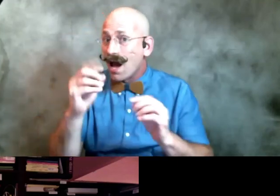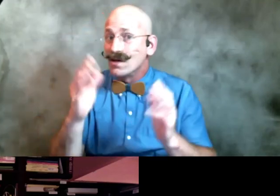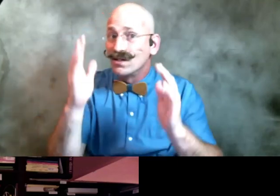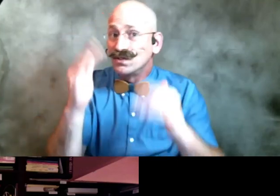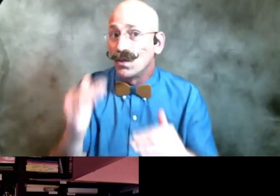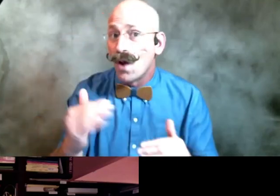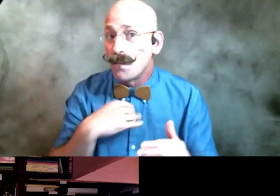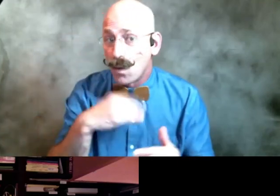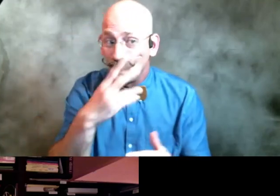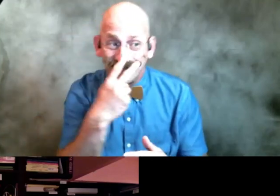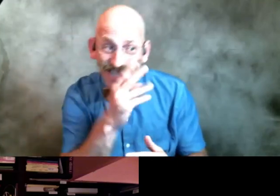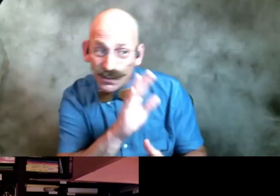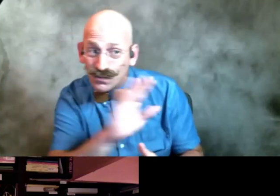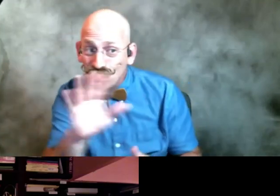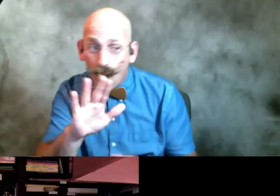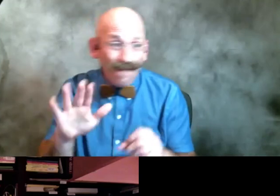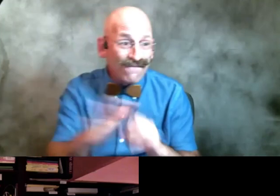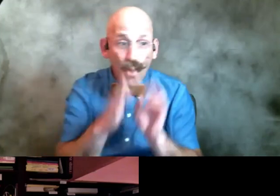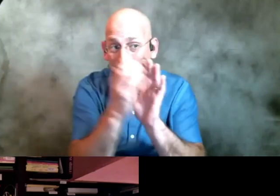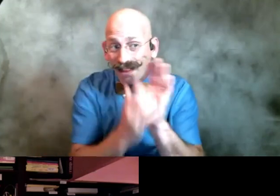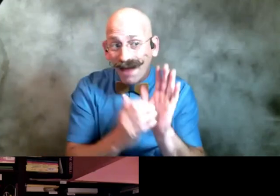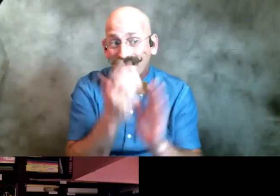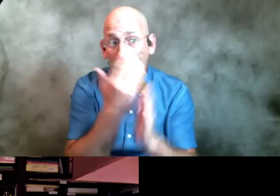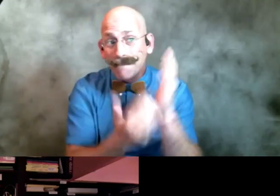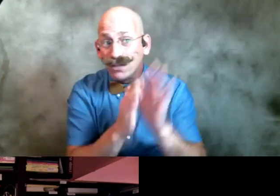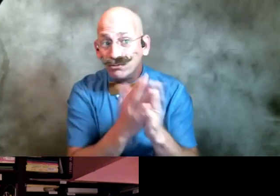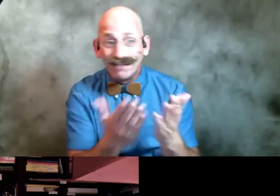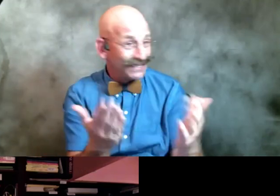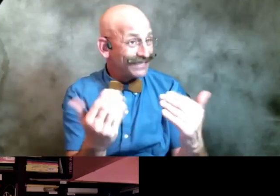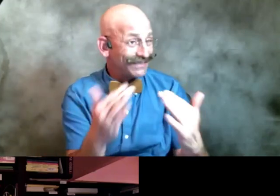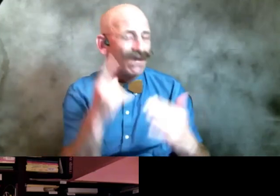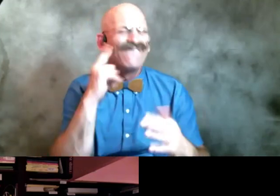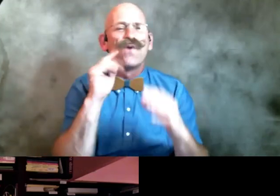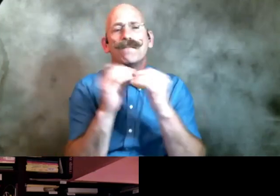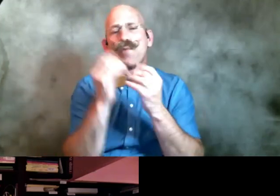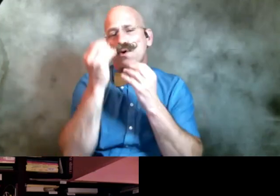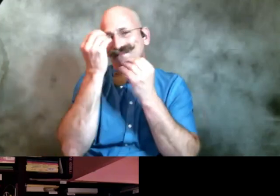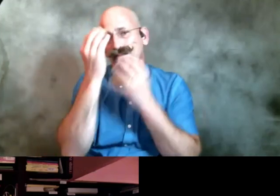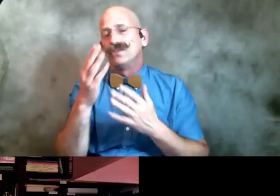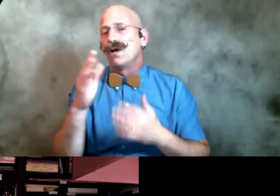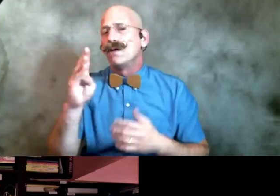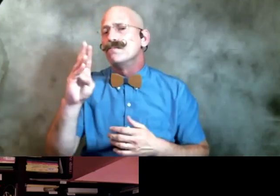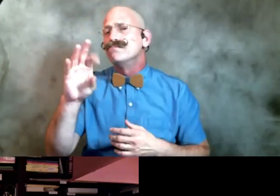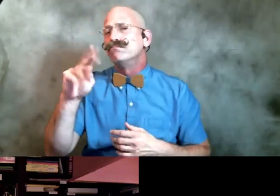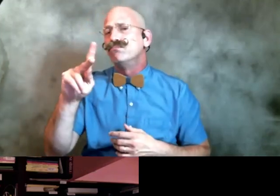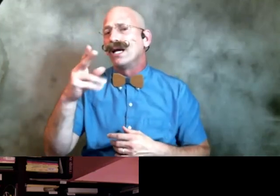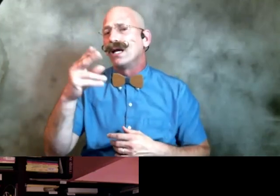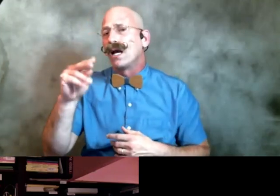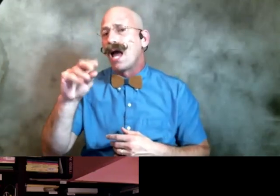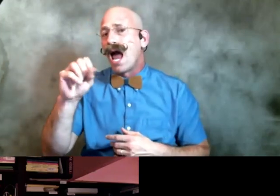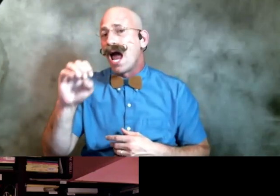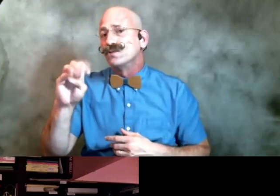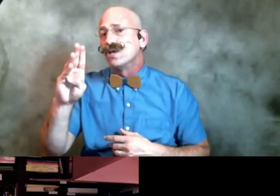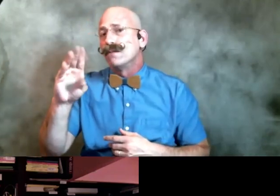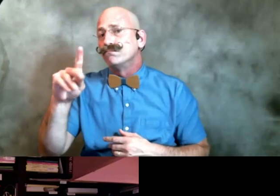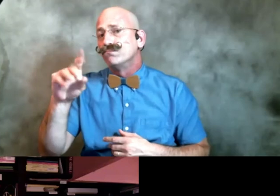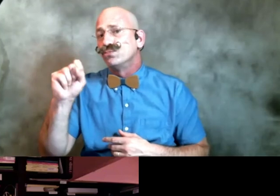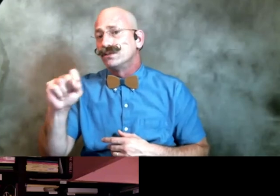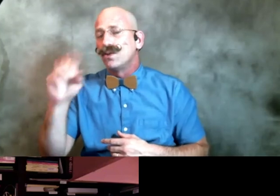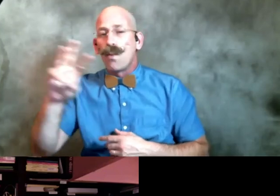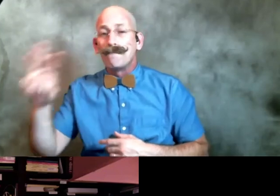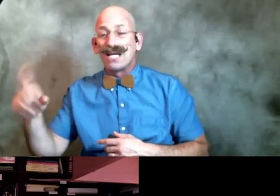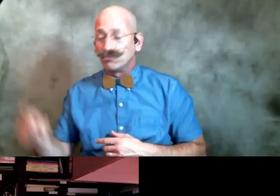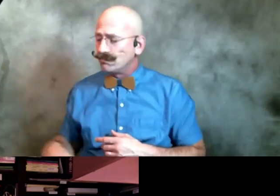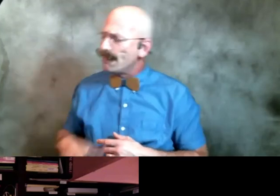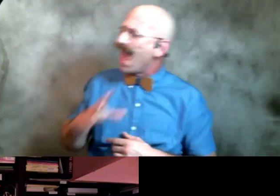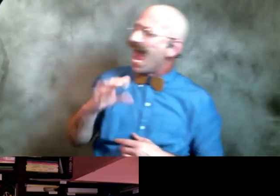your full-length manuscripts uh for more information look at brick house books webpage and when does it come out and when are